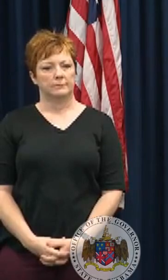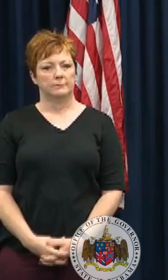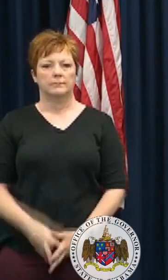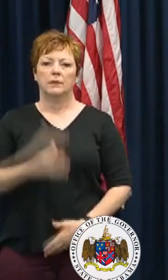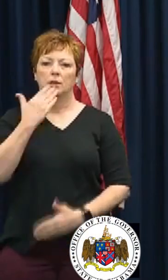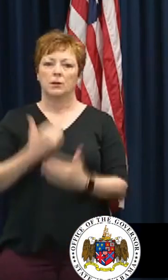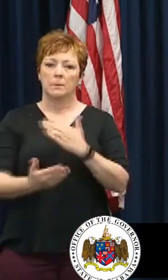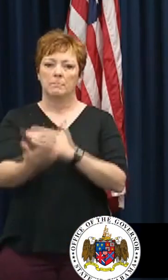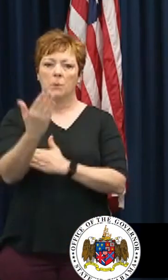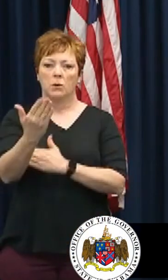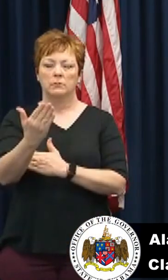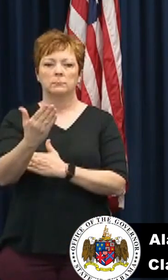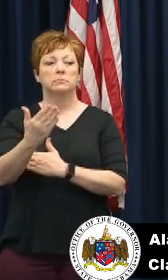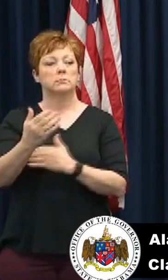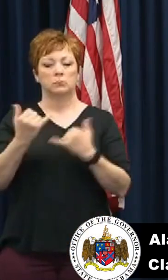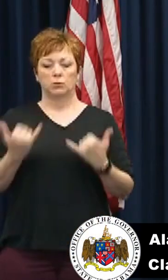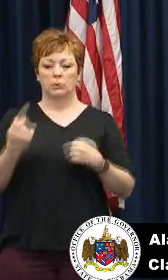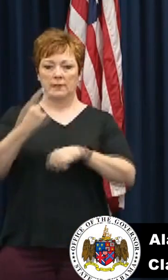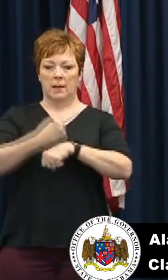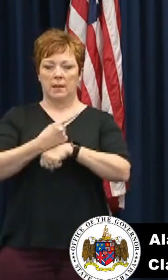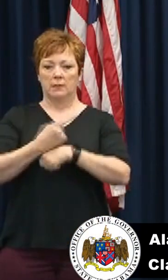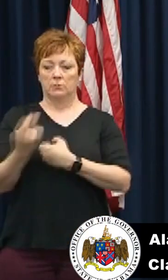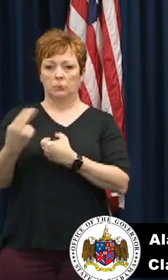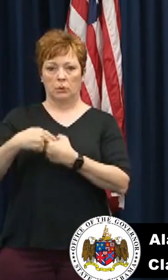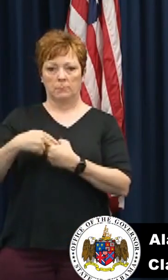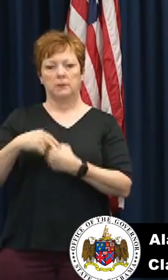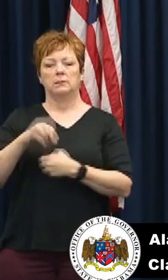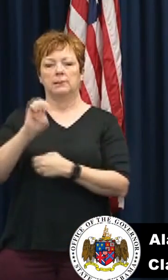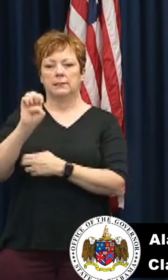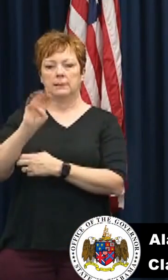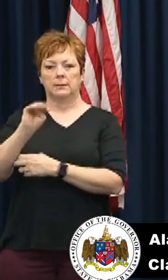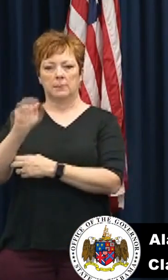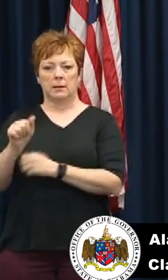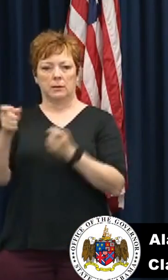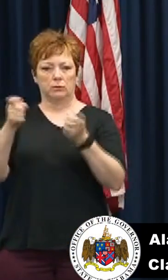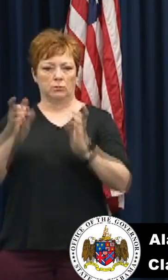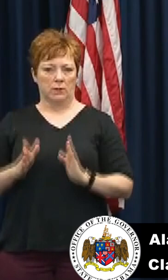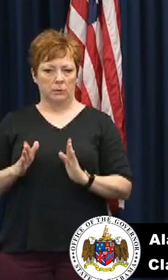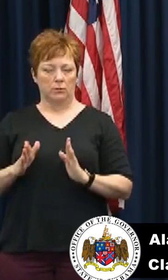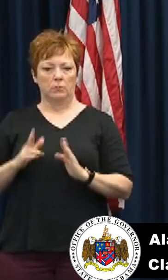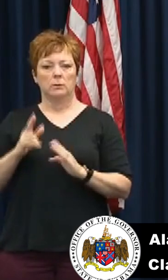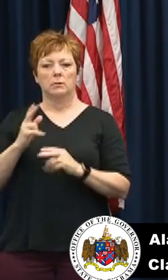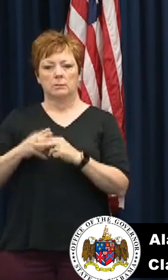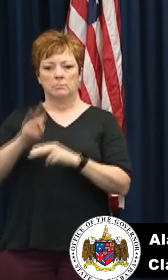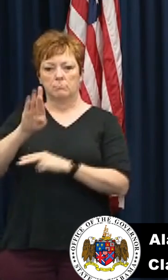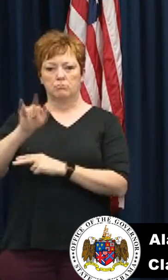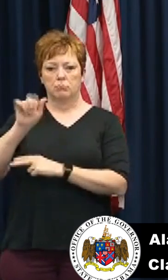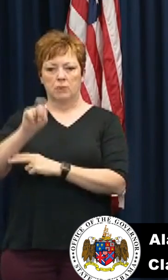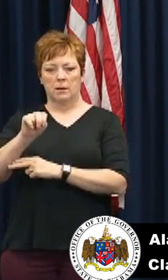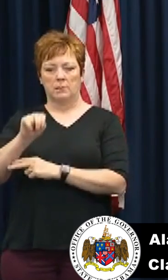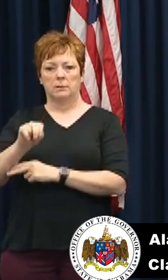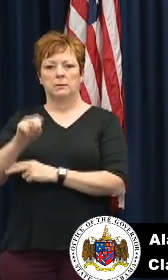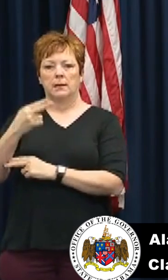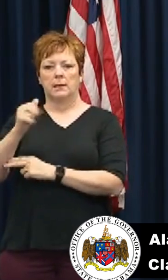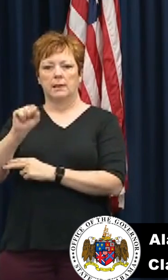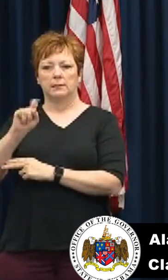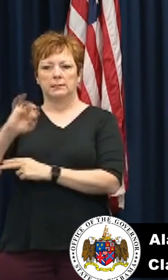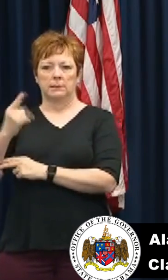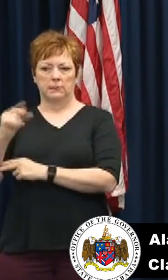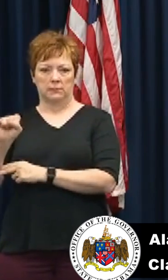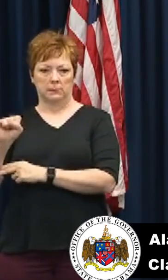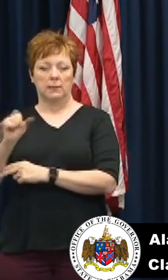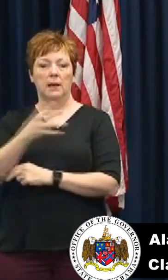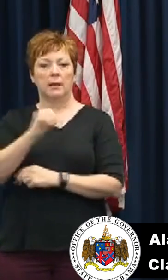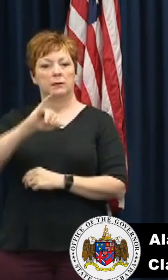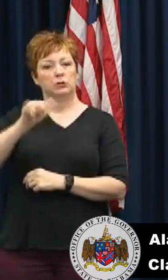Well, good morning. I'm joined today by EMA Director Brian Hastings and John Deblock of the National Weather Service. And we're here